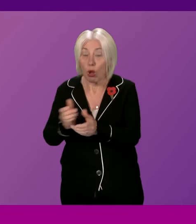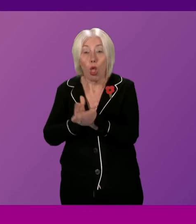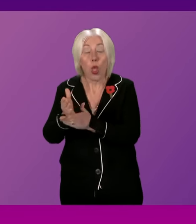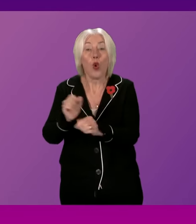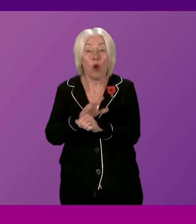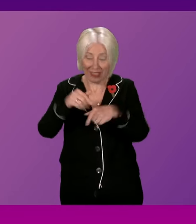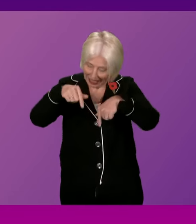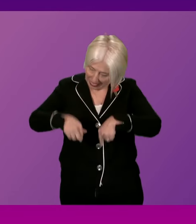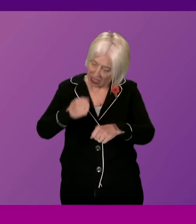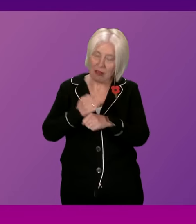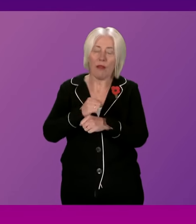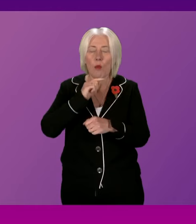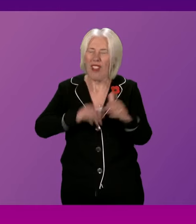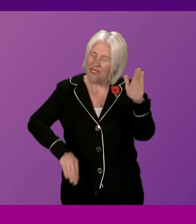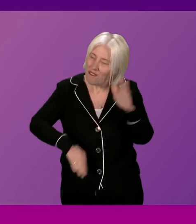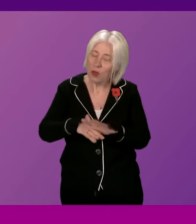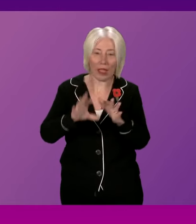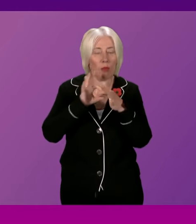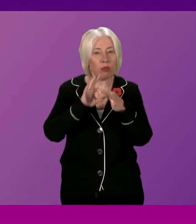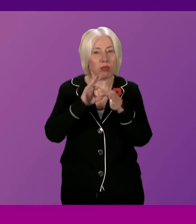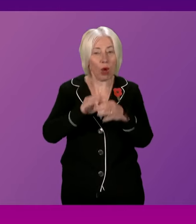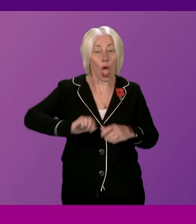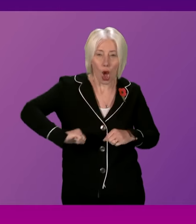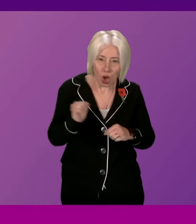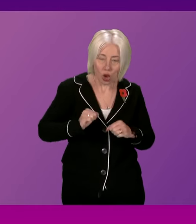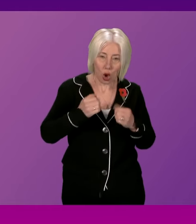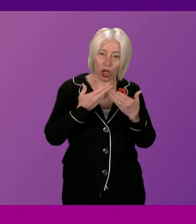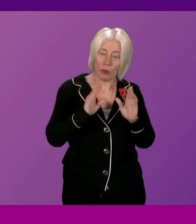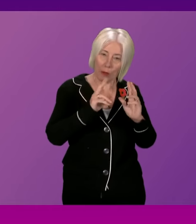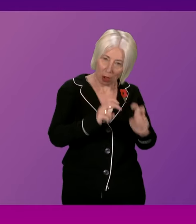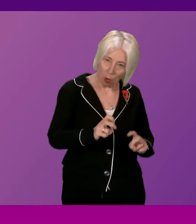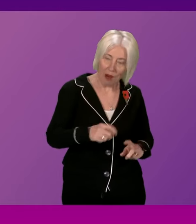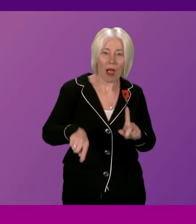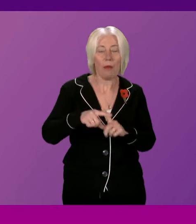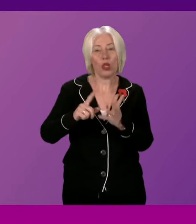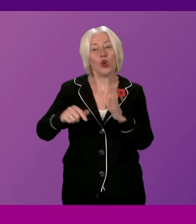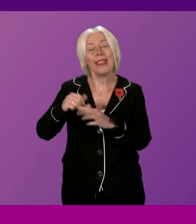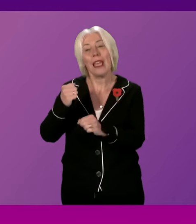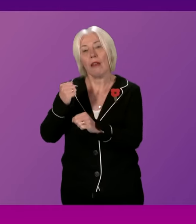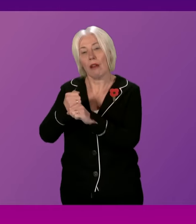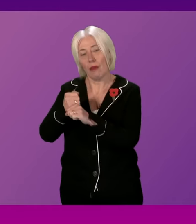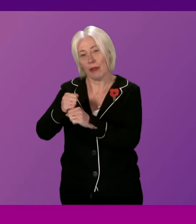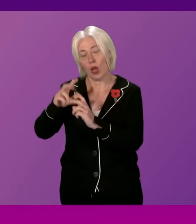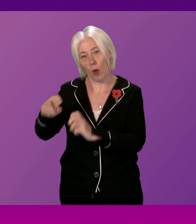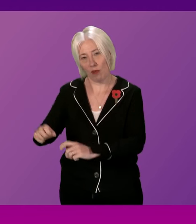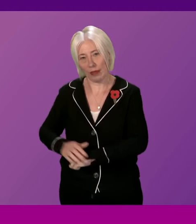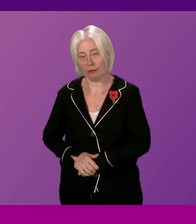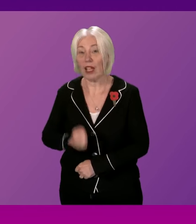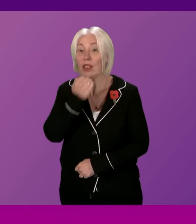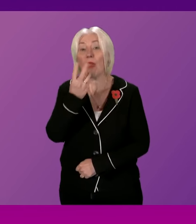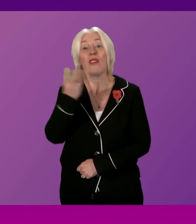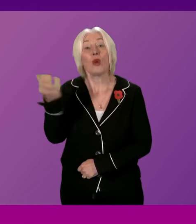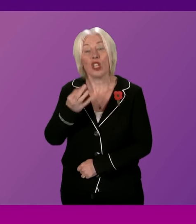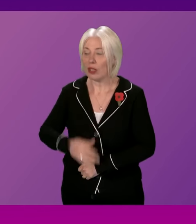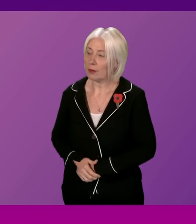government will fully comply with both the UK inquiry and with the Scottish Public Inquiry. Question number three, Gillian Mackay. To